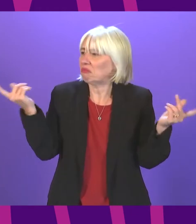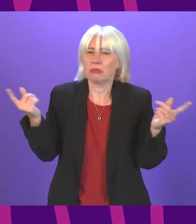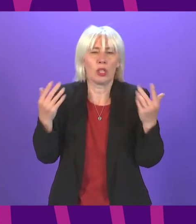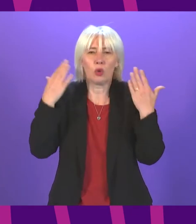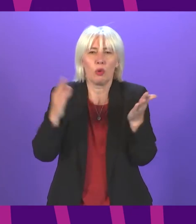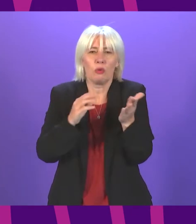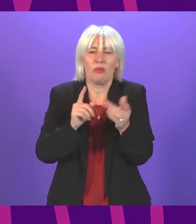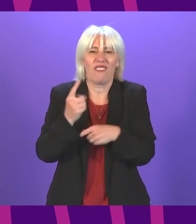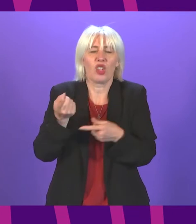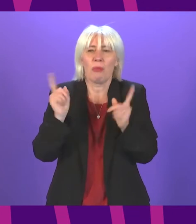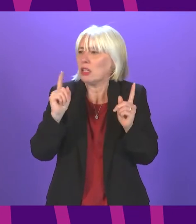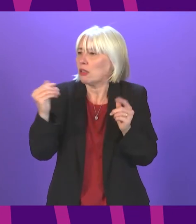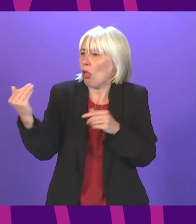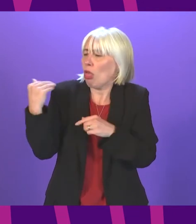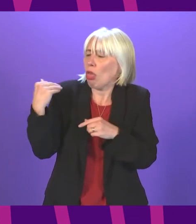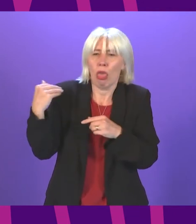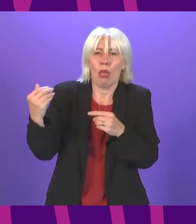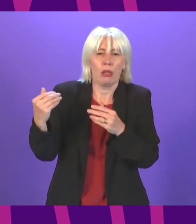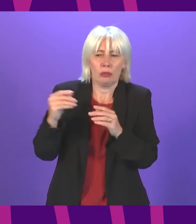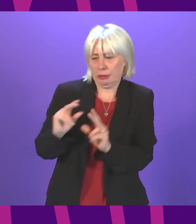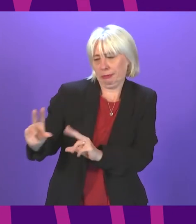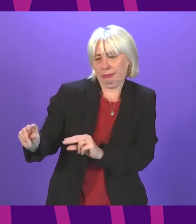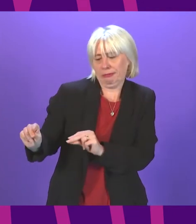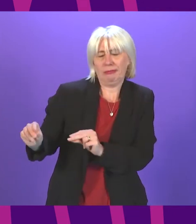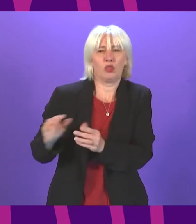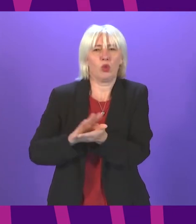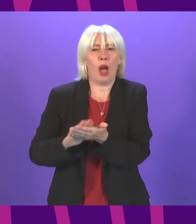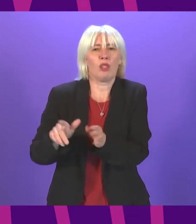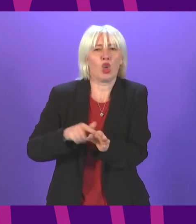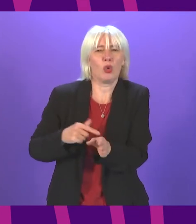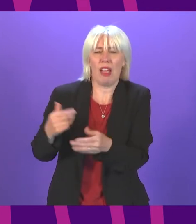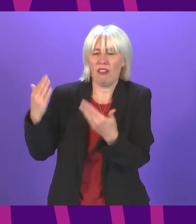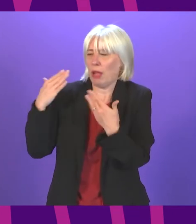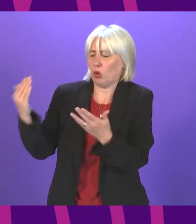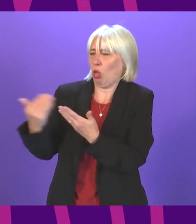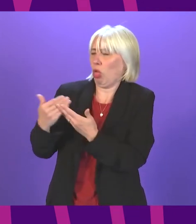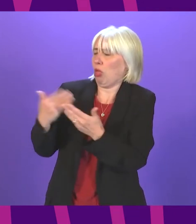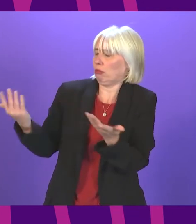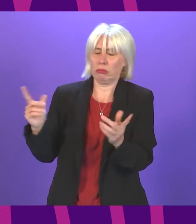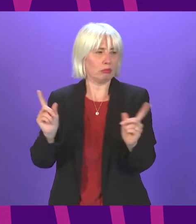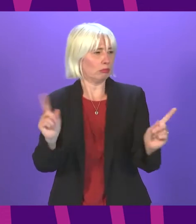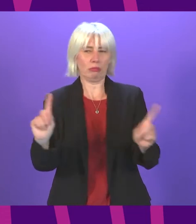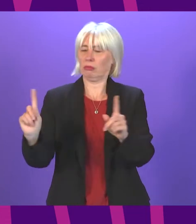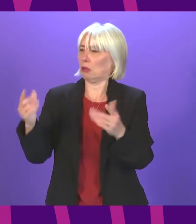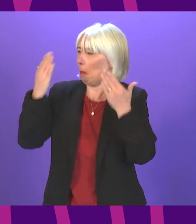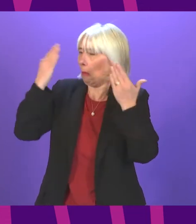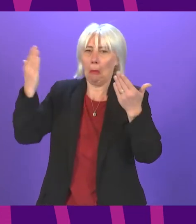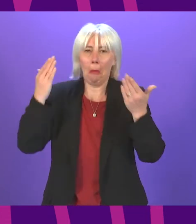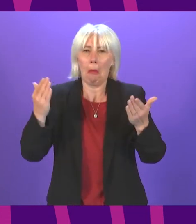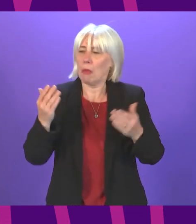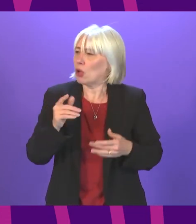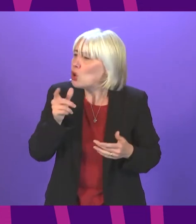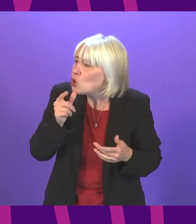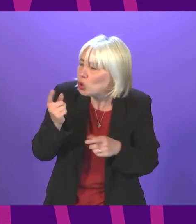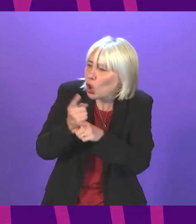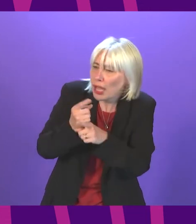Minister was chuntering away to her Health Secretary. We were asked... Sorry, First Minister, when I'm